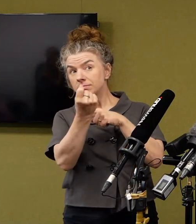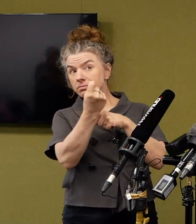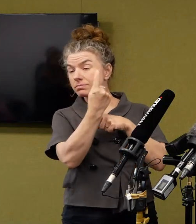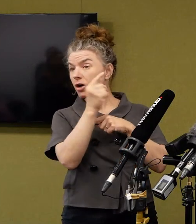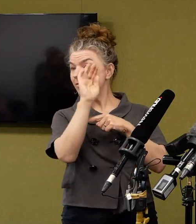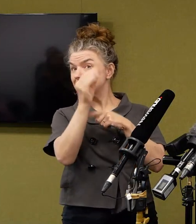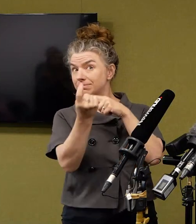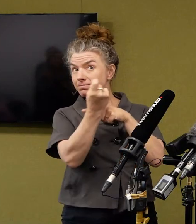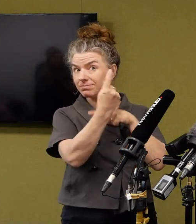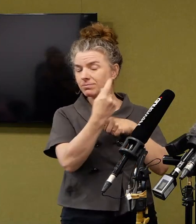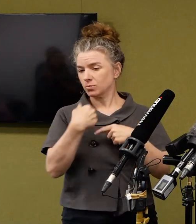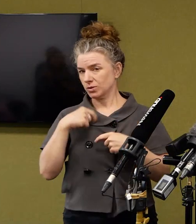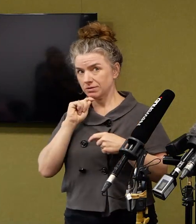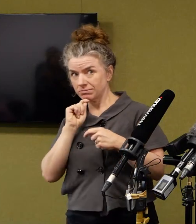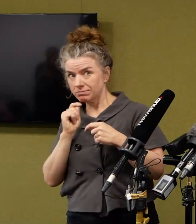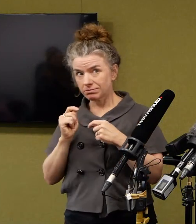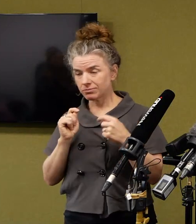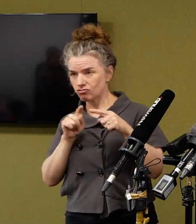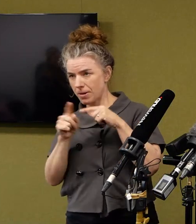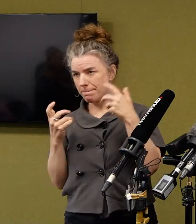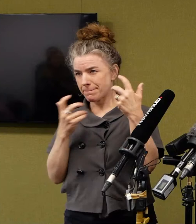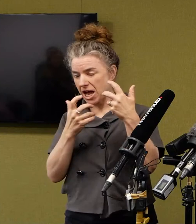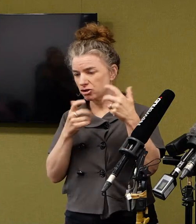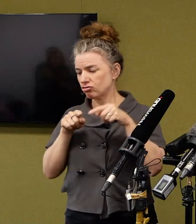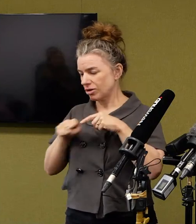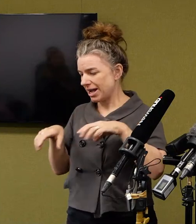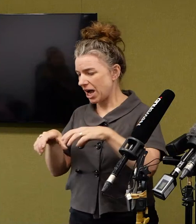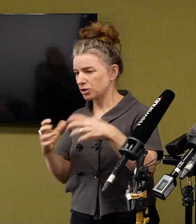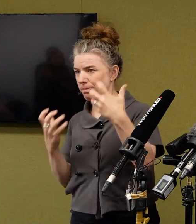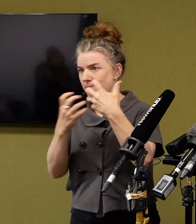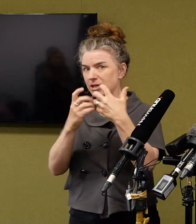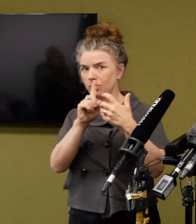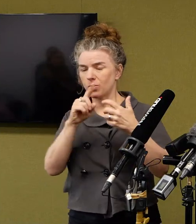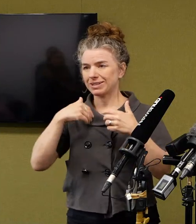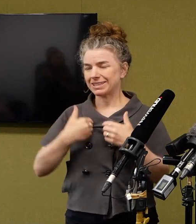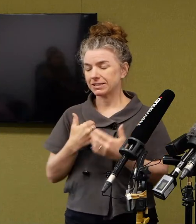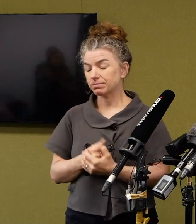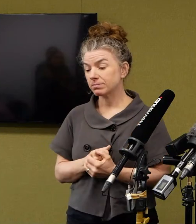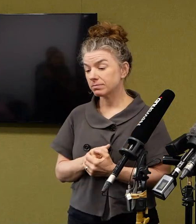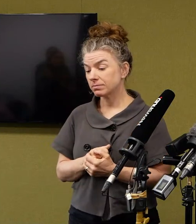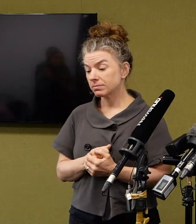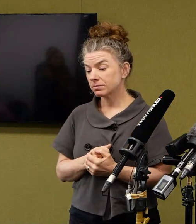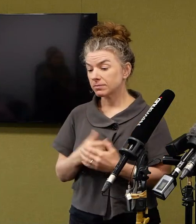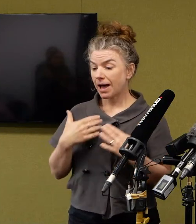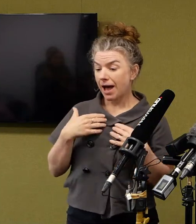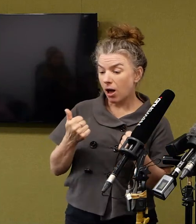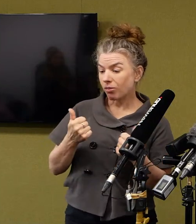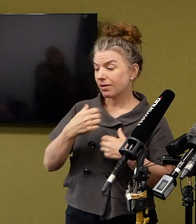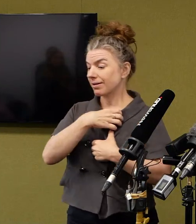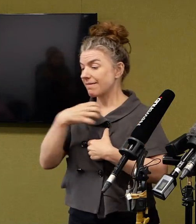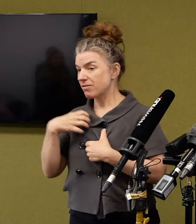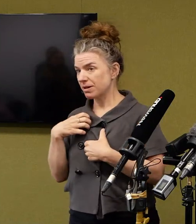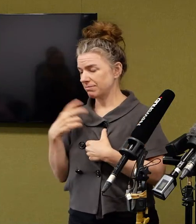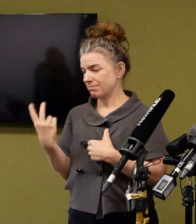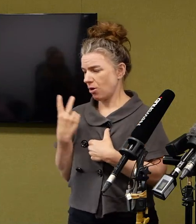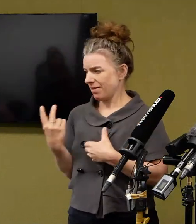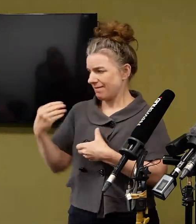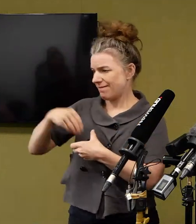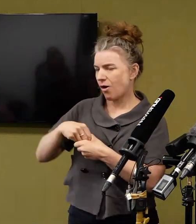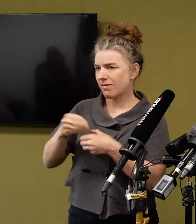And both our health system and wider government organisations are fully engaged in that planning and preparation.